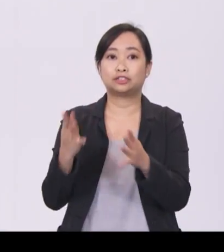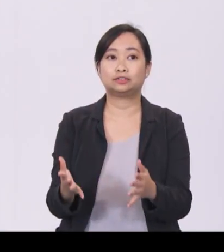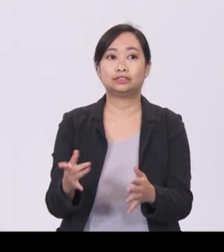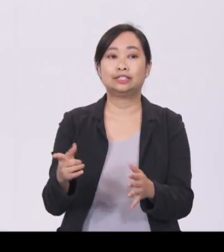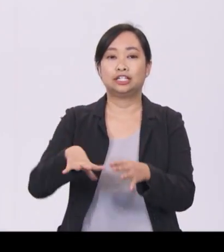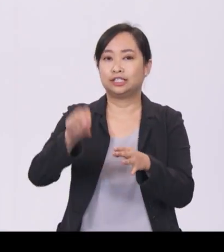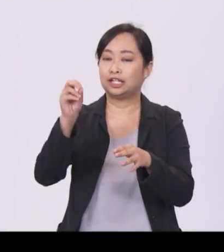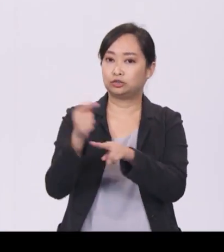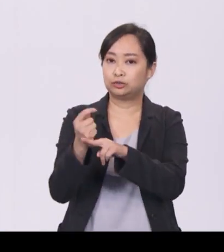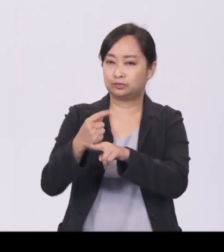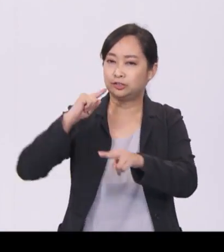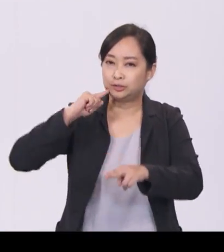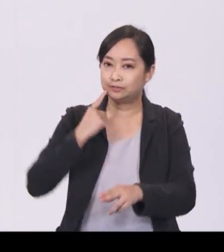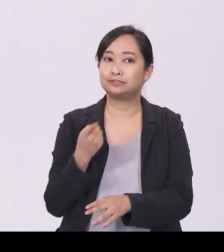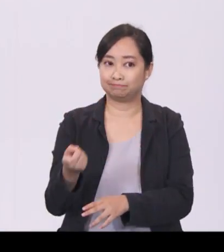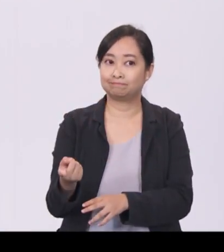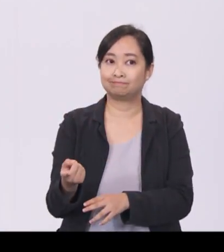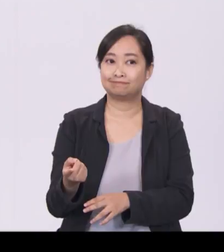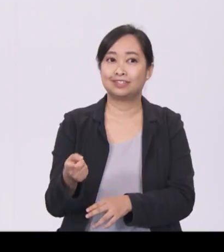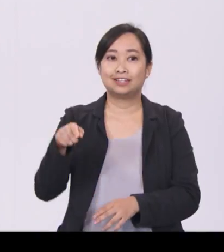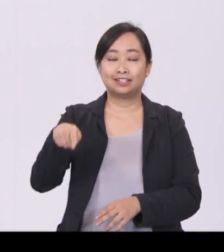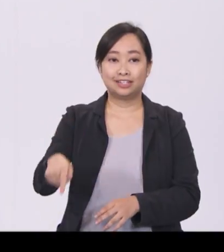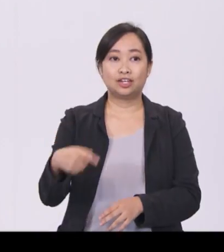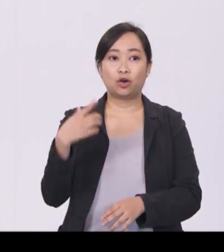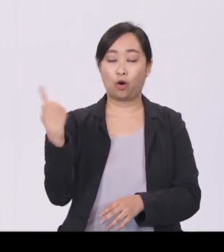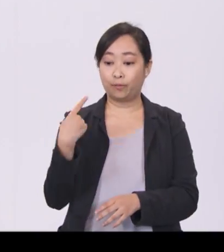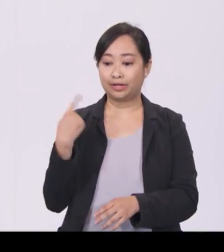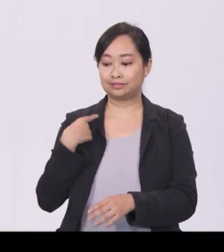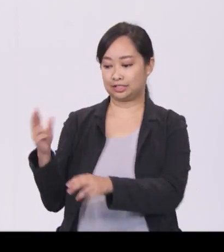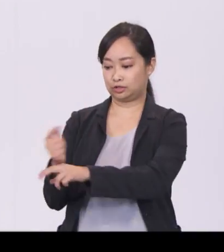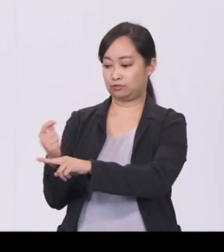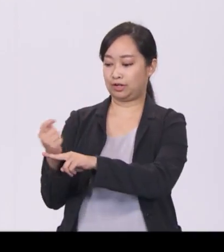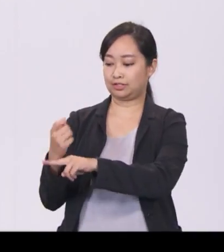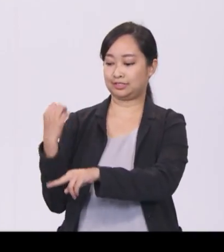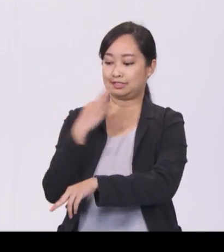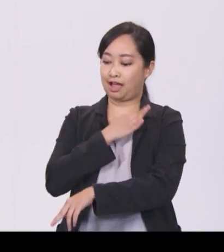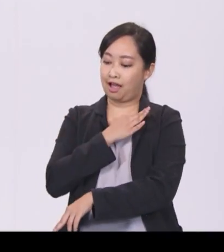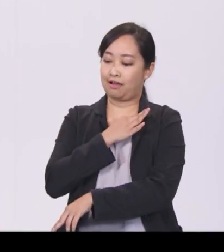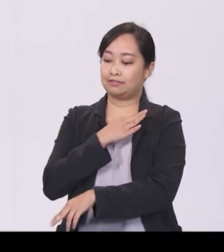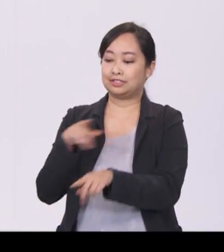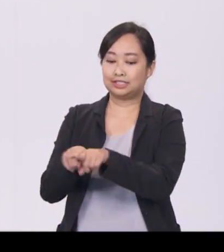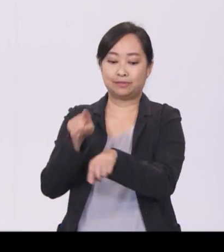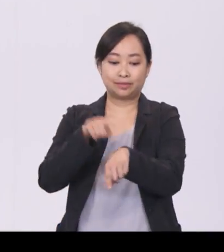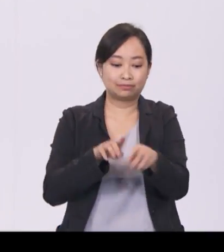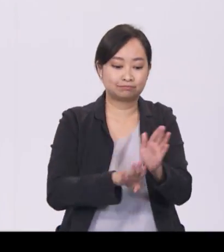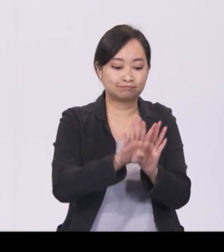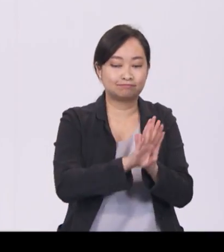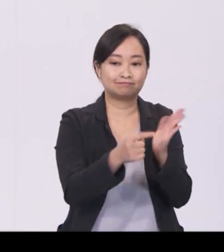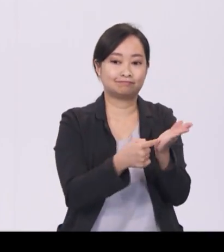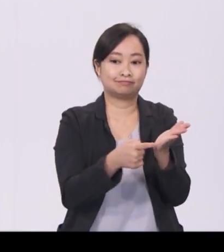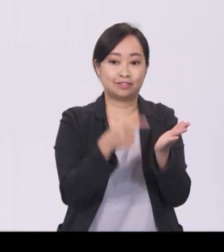employee training and technology adoption in parallel, so that employees acquire relevant skills and new technologies are used effectively.